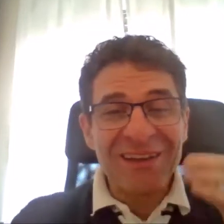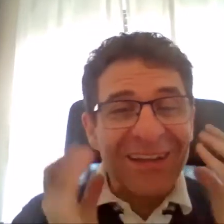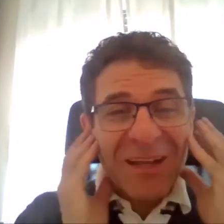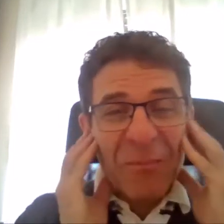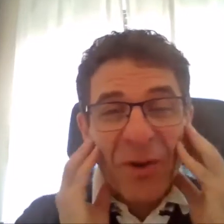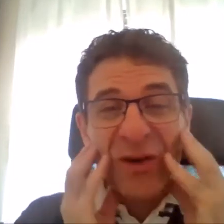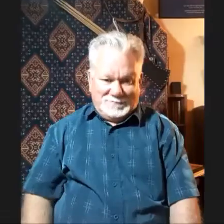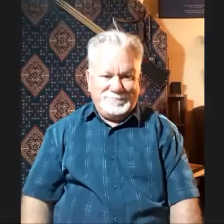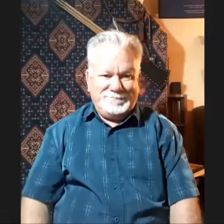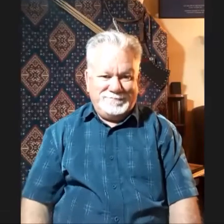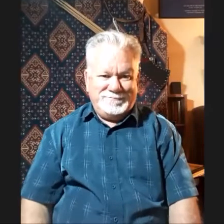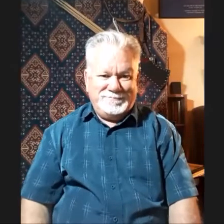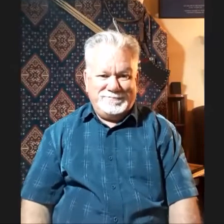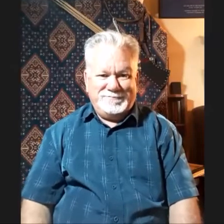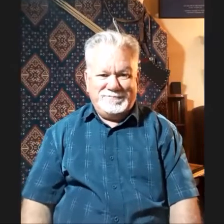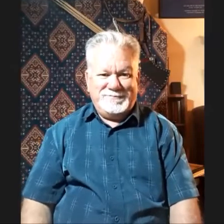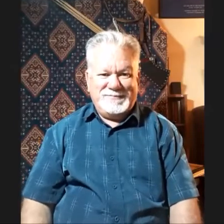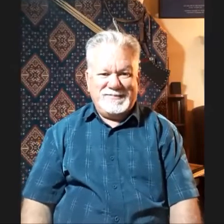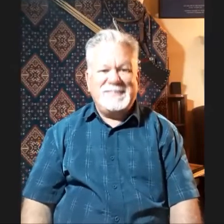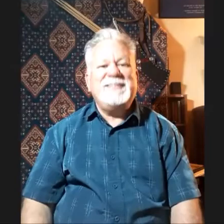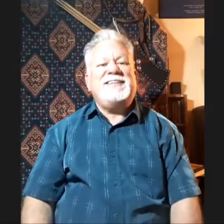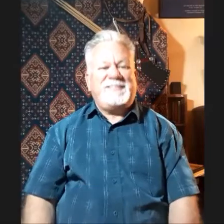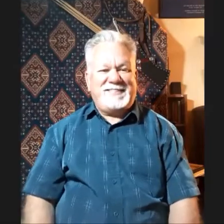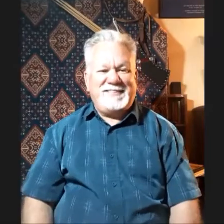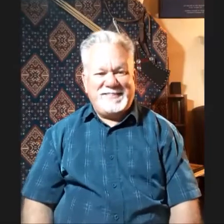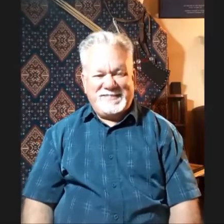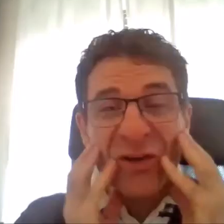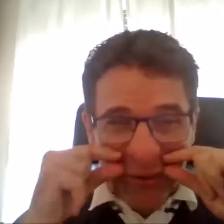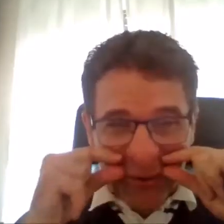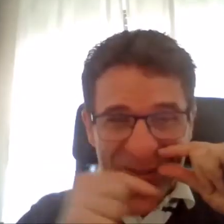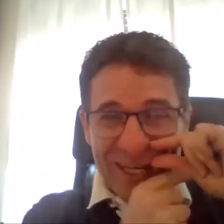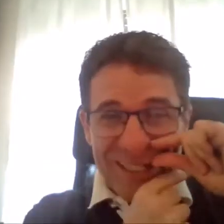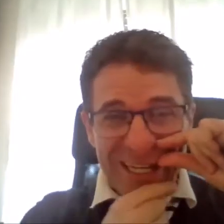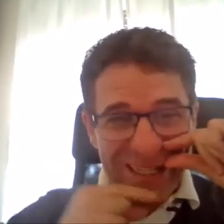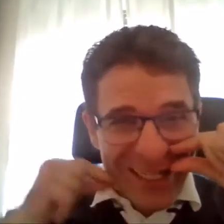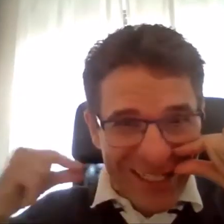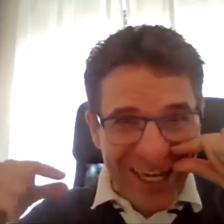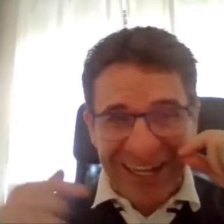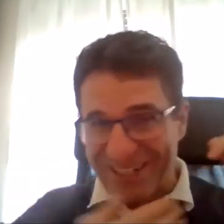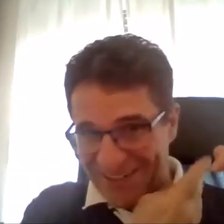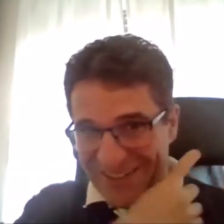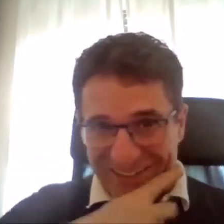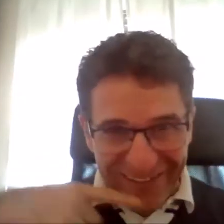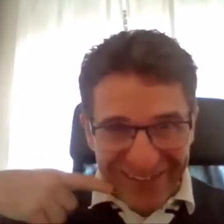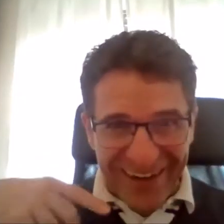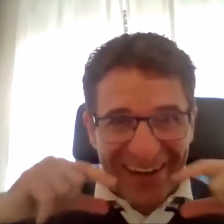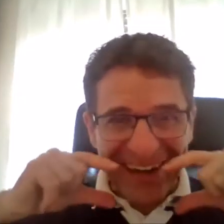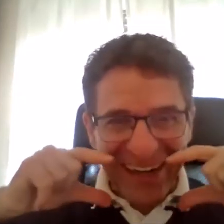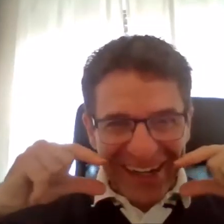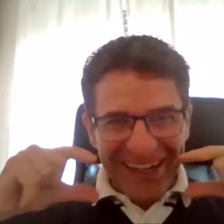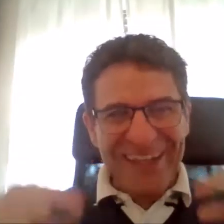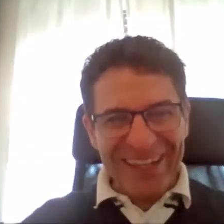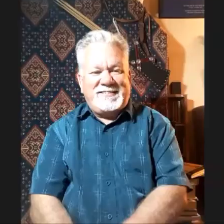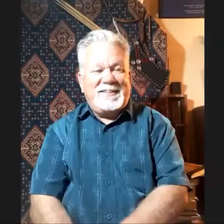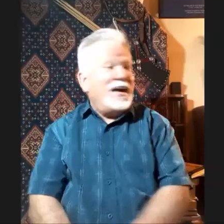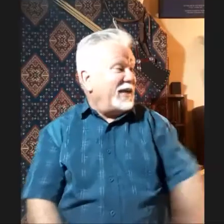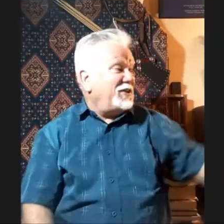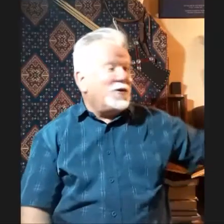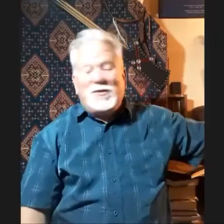Rishkesh, beard draw. Do you remember the differentiated between Borutkesh and Rishkesh? Do you remember? Yeah. Actually, I was